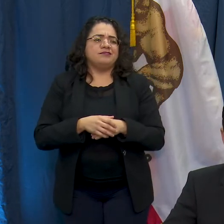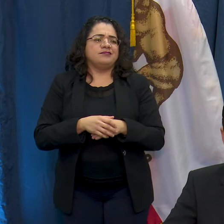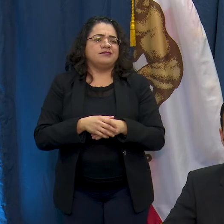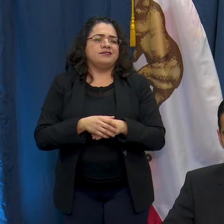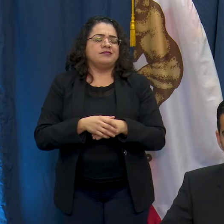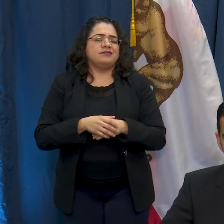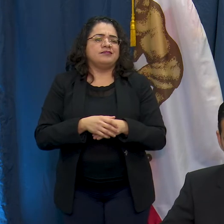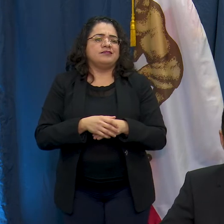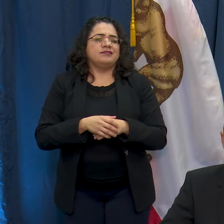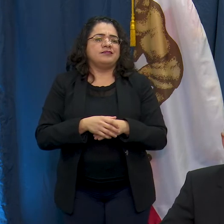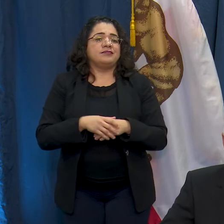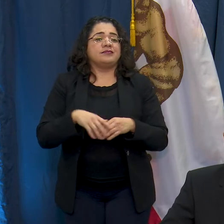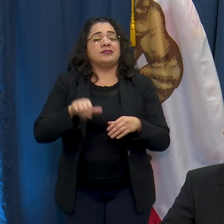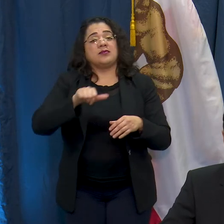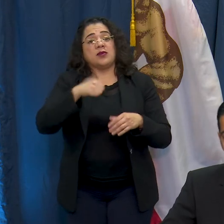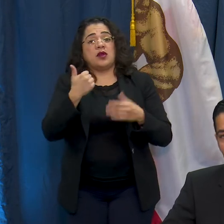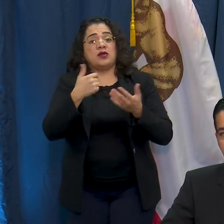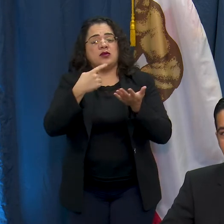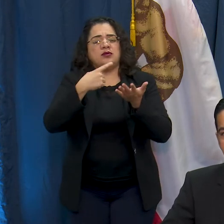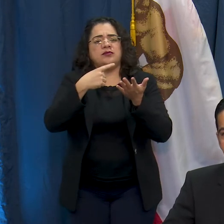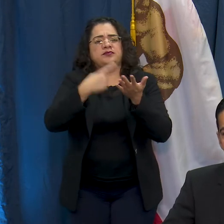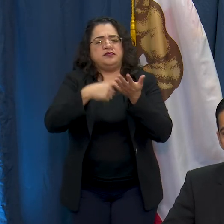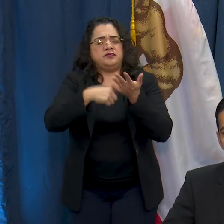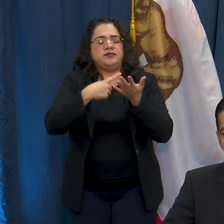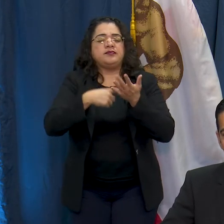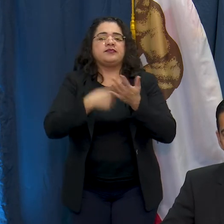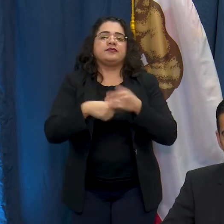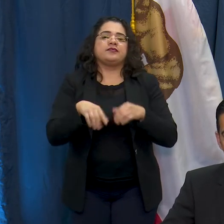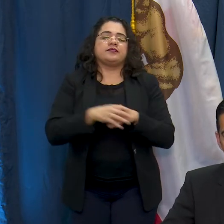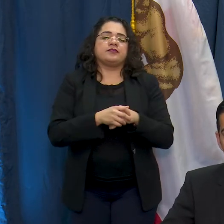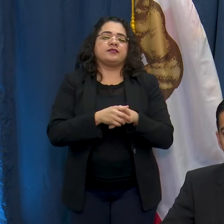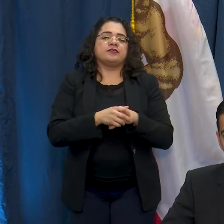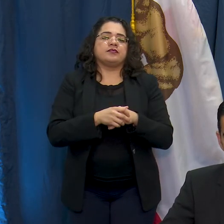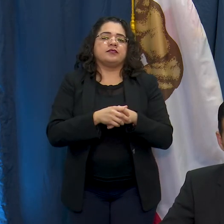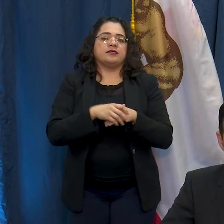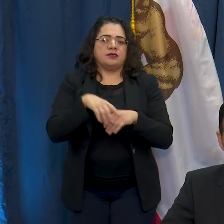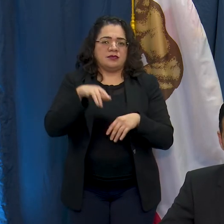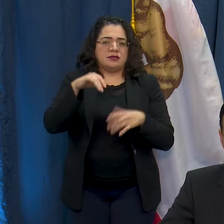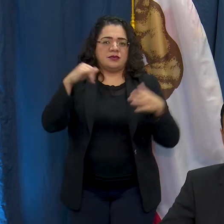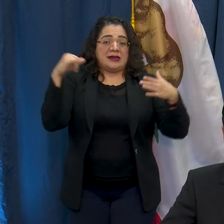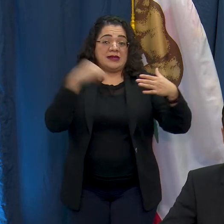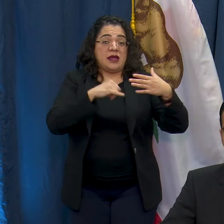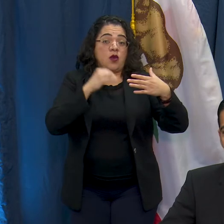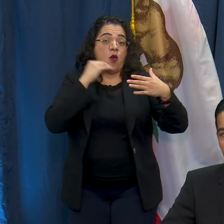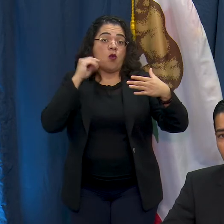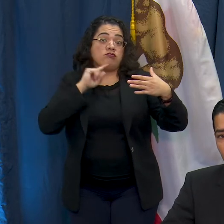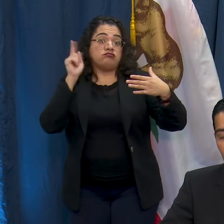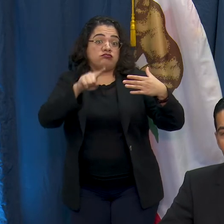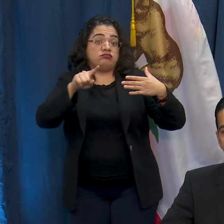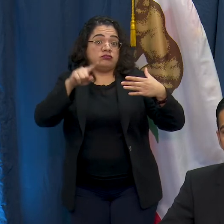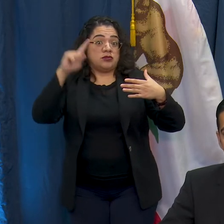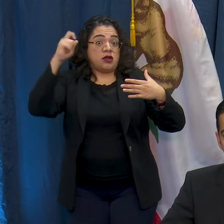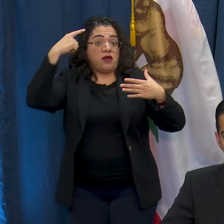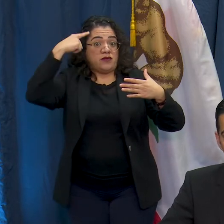to give a couple other updates. One is as it relates to our stay-at-home orders. I want to remind individuals